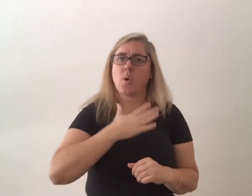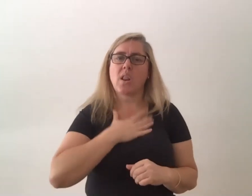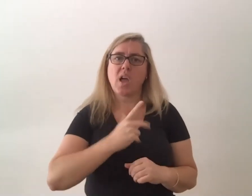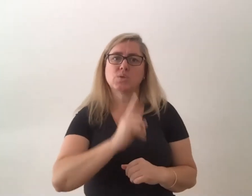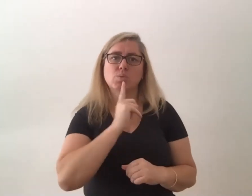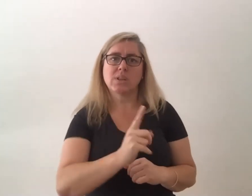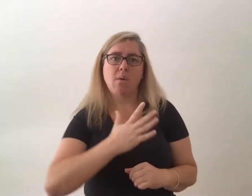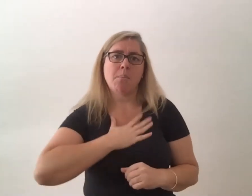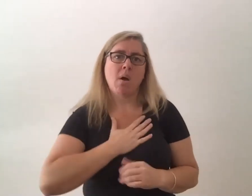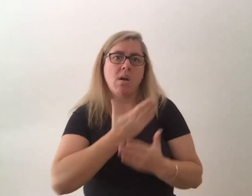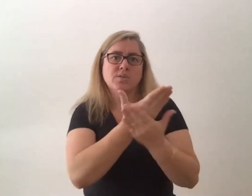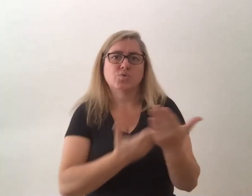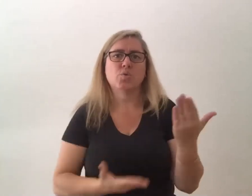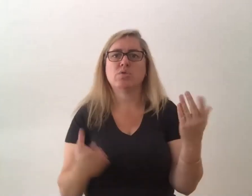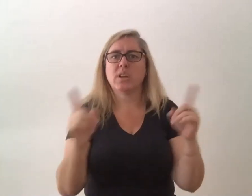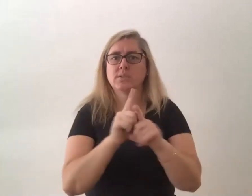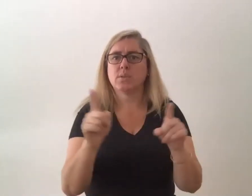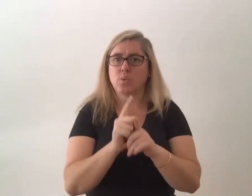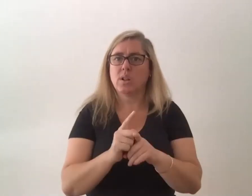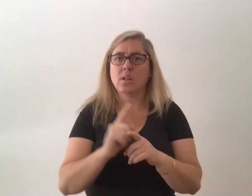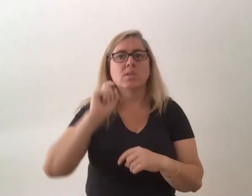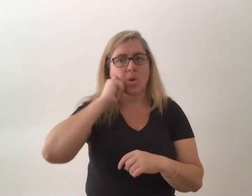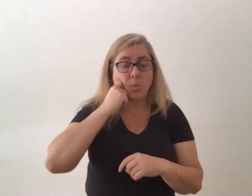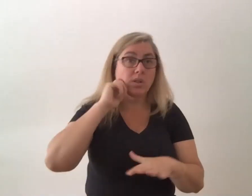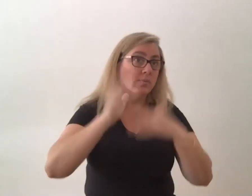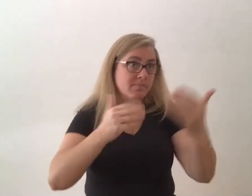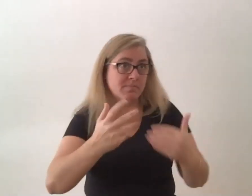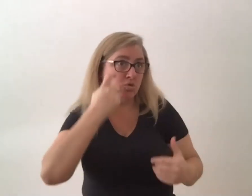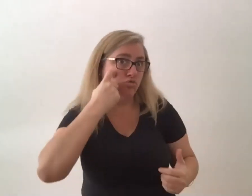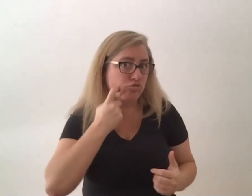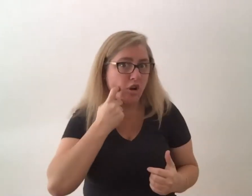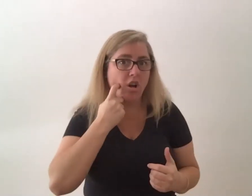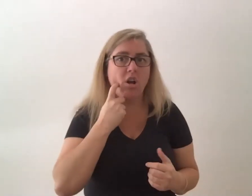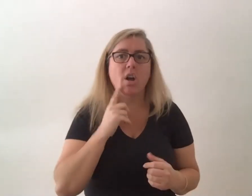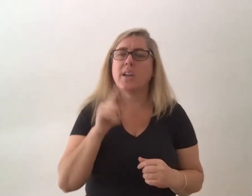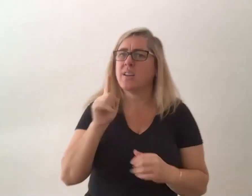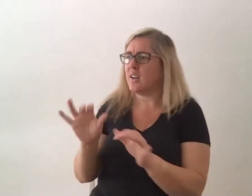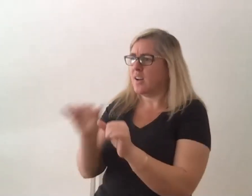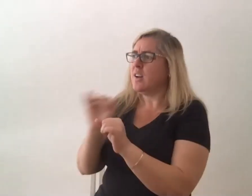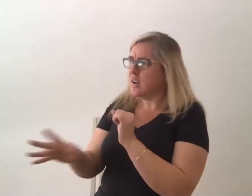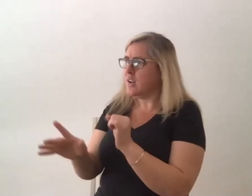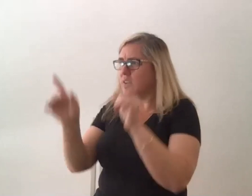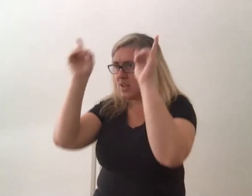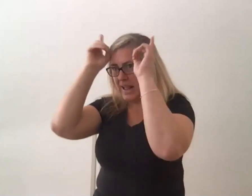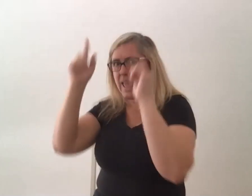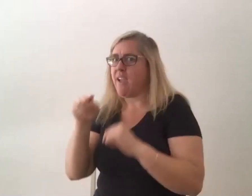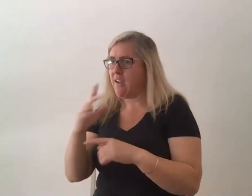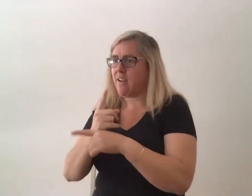so i'll give it a go that's brilliant because i think you're right heidi qualia was very much